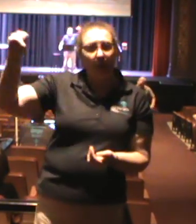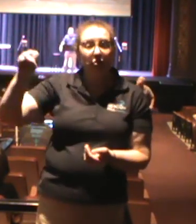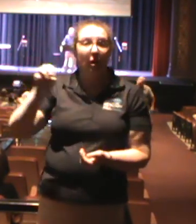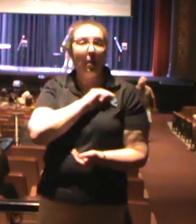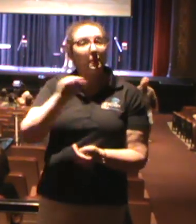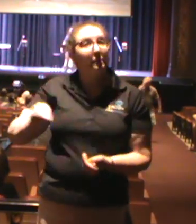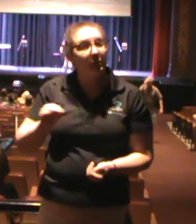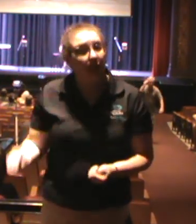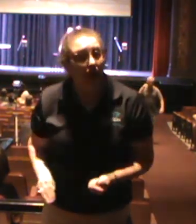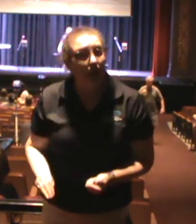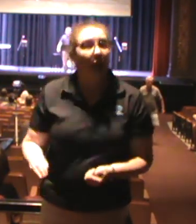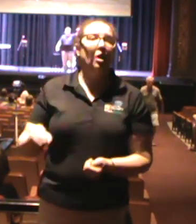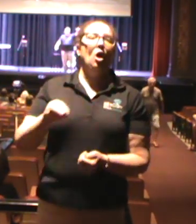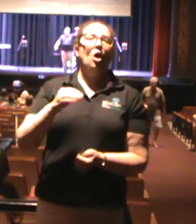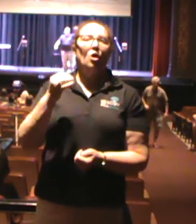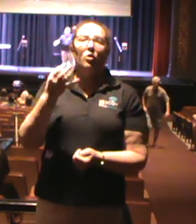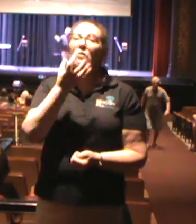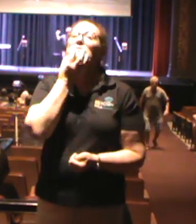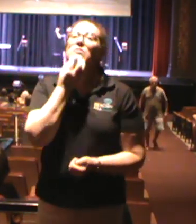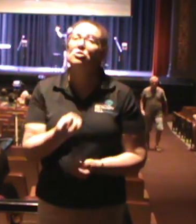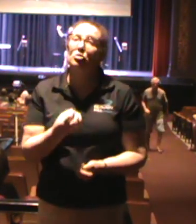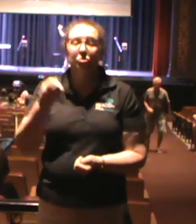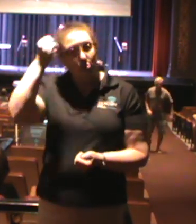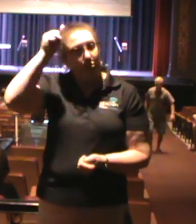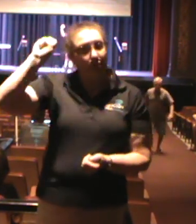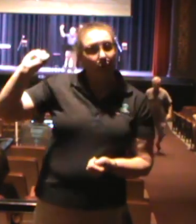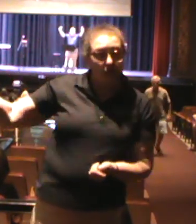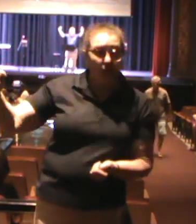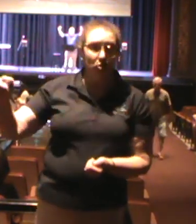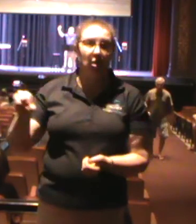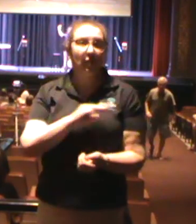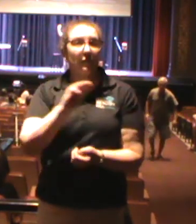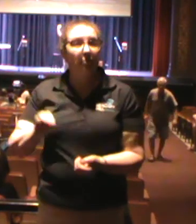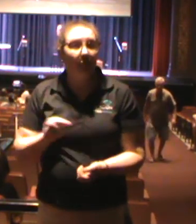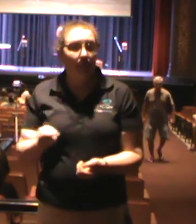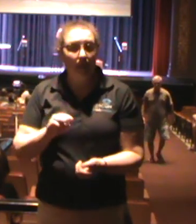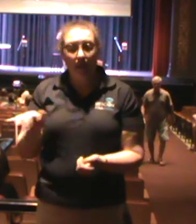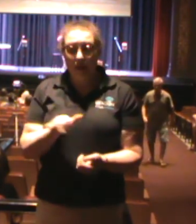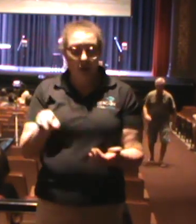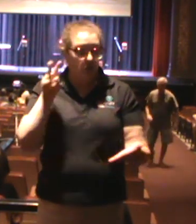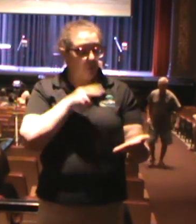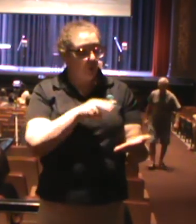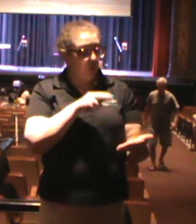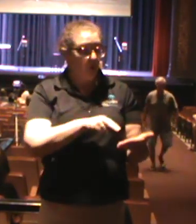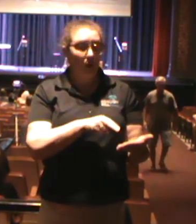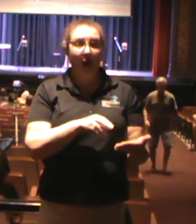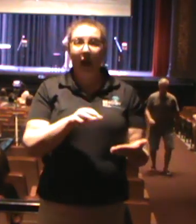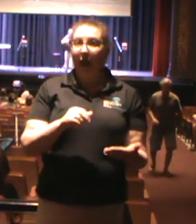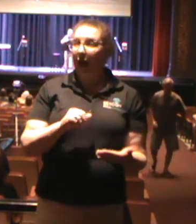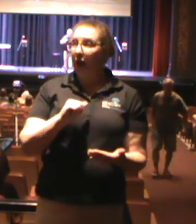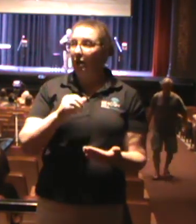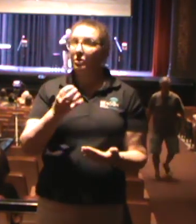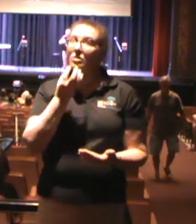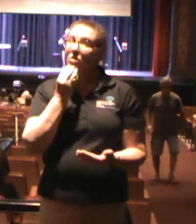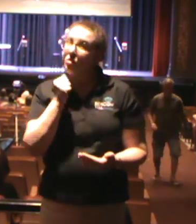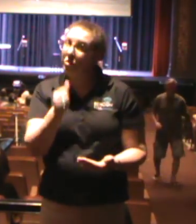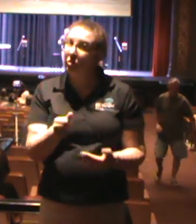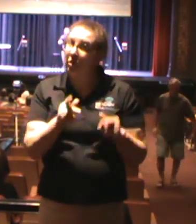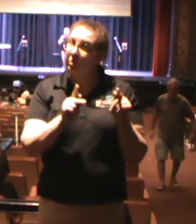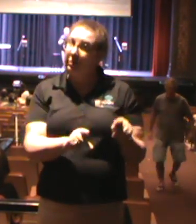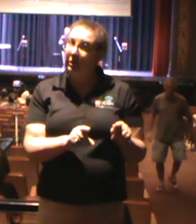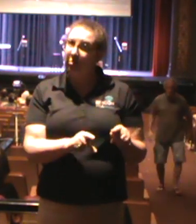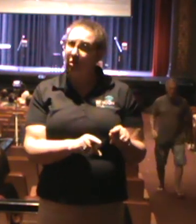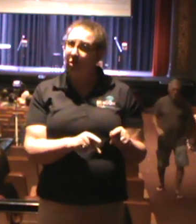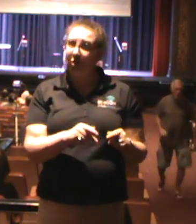Jews' rejection of their Messiah. And if we look at this as Gentiles, the people who are not Jews, we would think, what does this